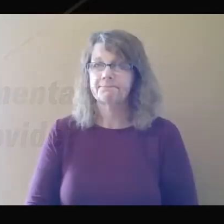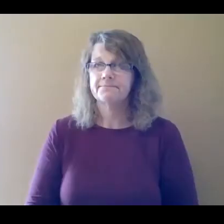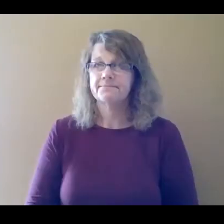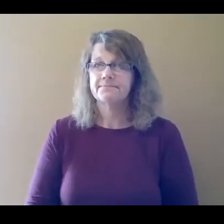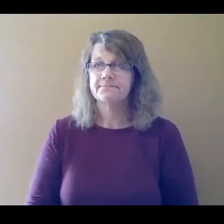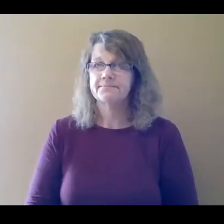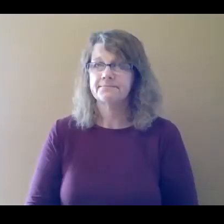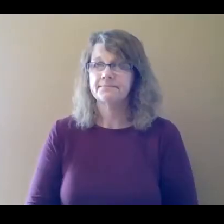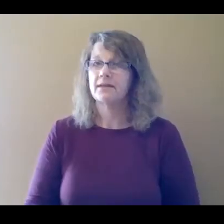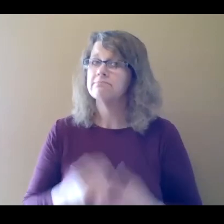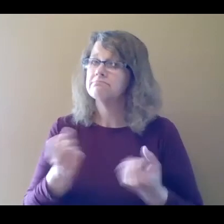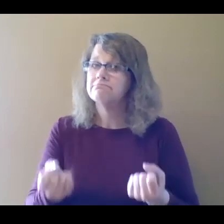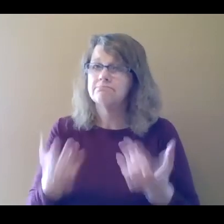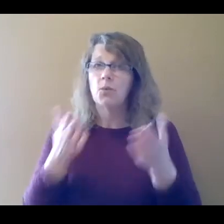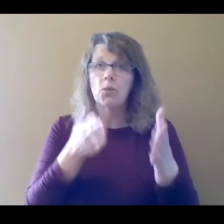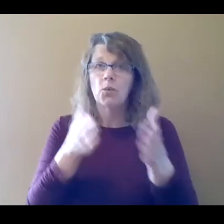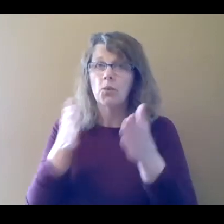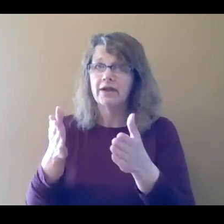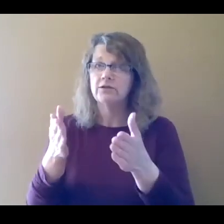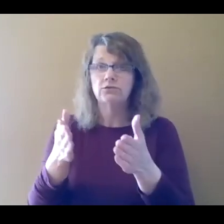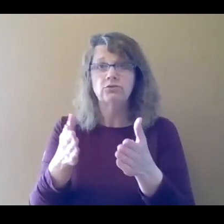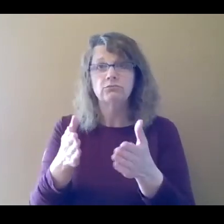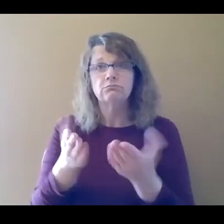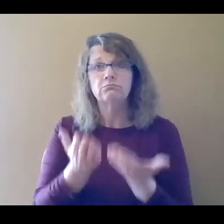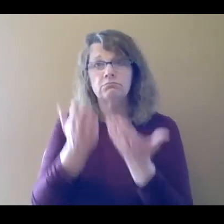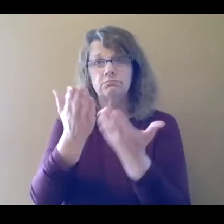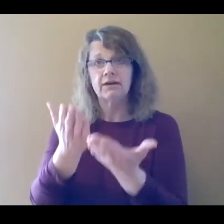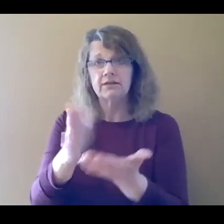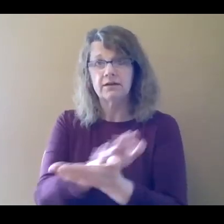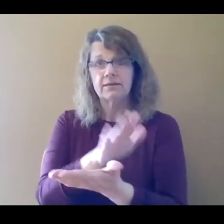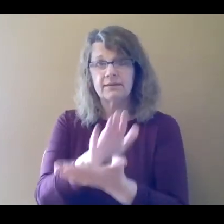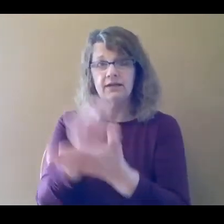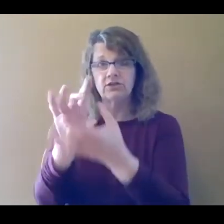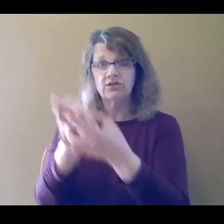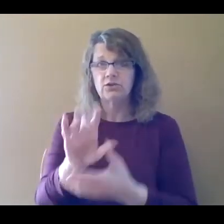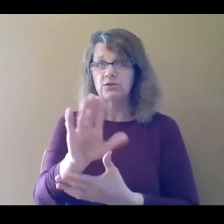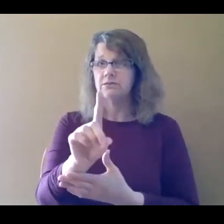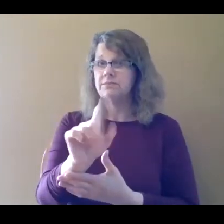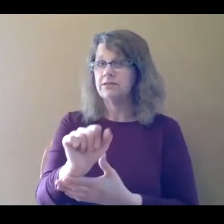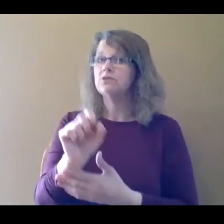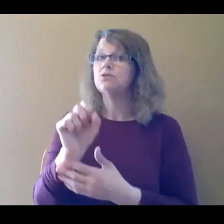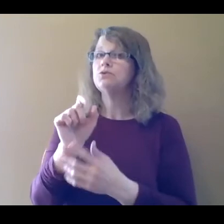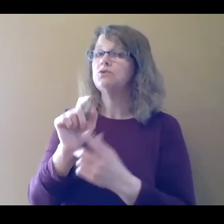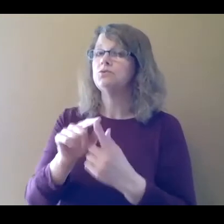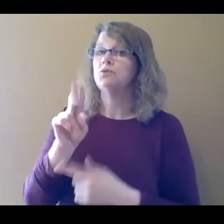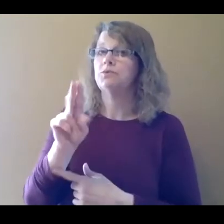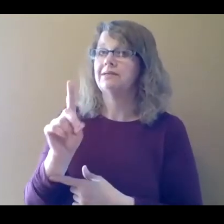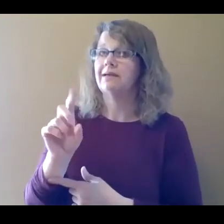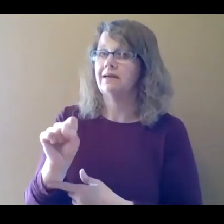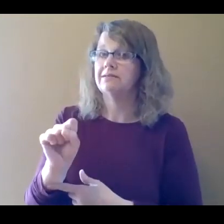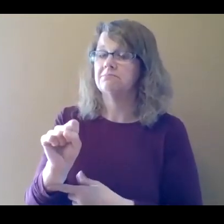There are multiple ways to provide UDS with documentation of your disability. You can submit a full